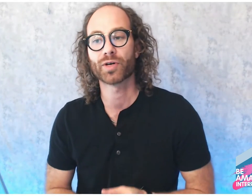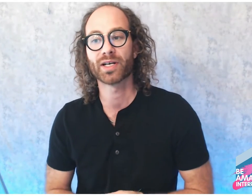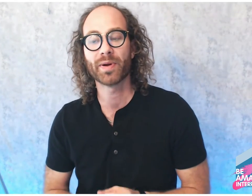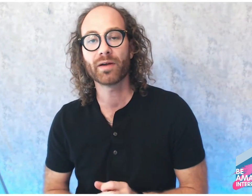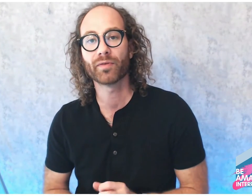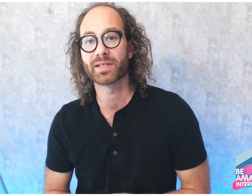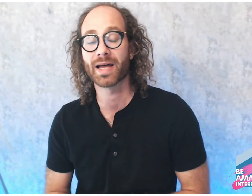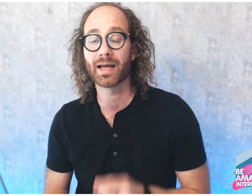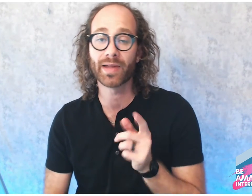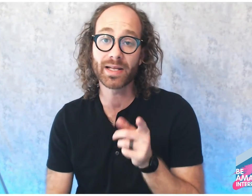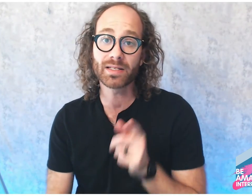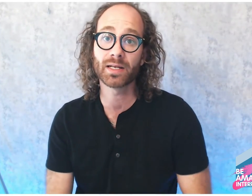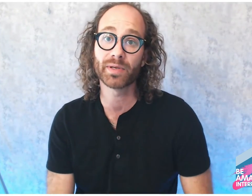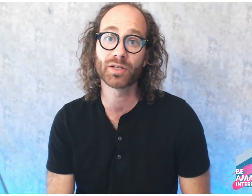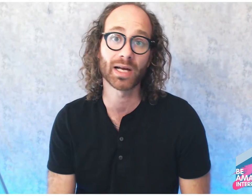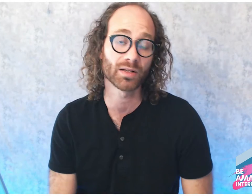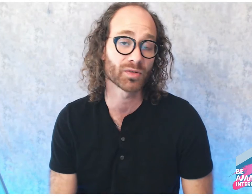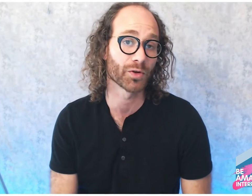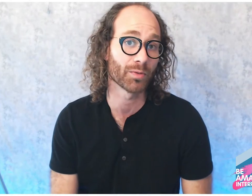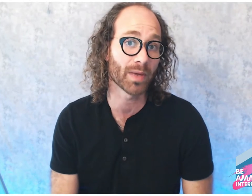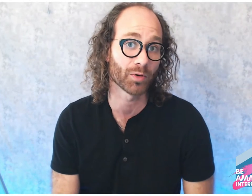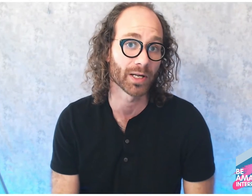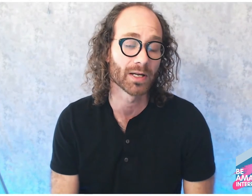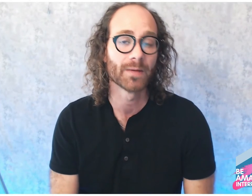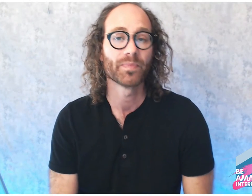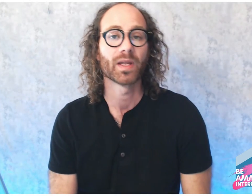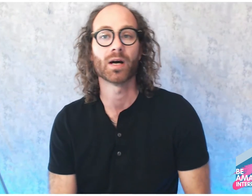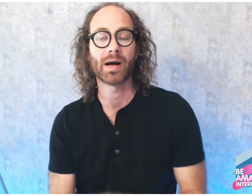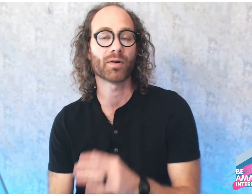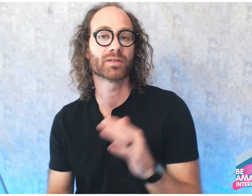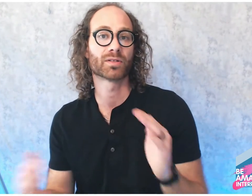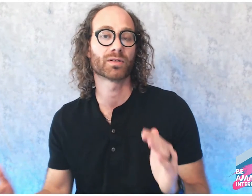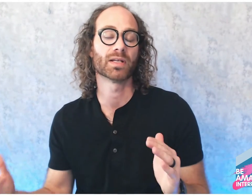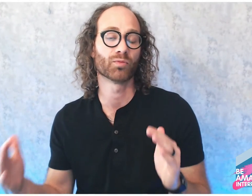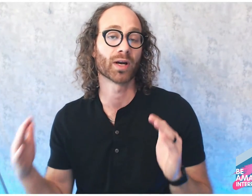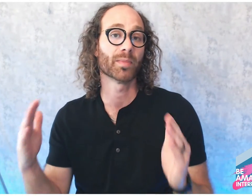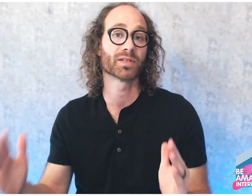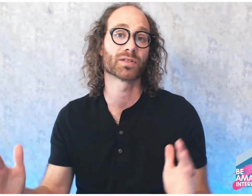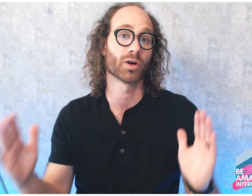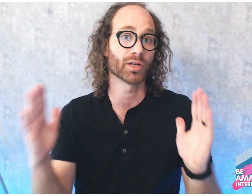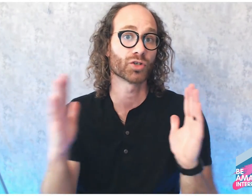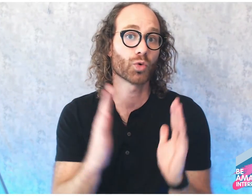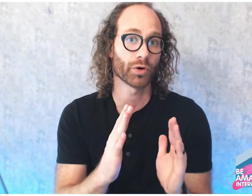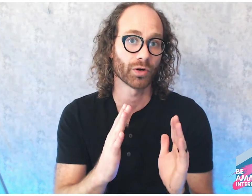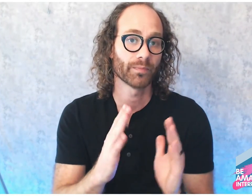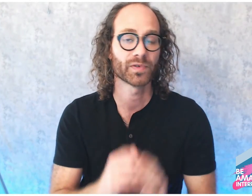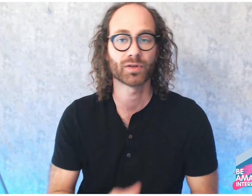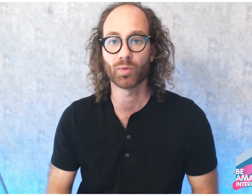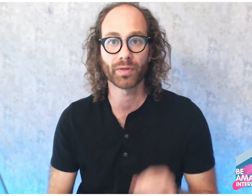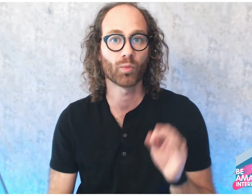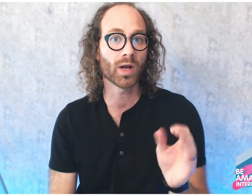paraphrase that, that is going to be a challenge for your memory. I would recommend starting shorter. Start with one minute.